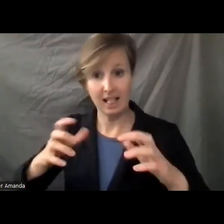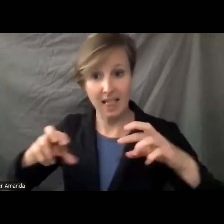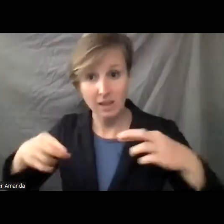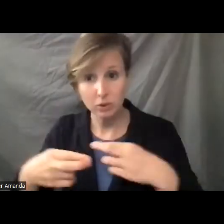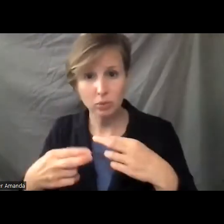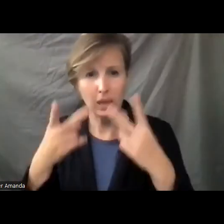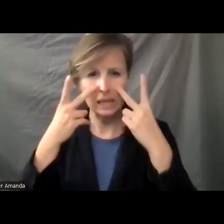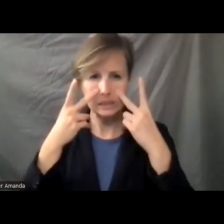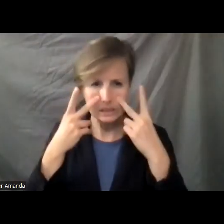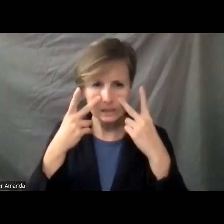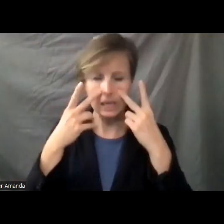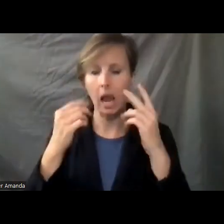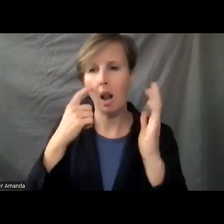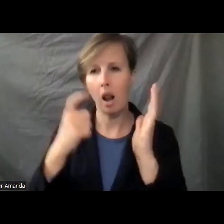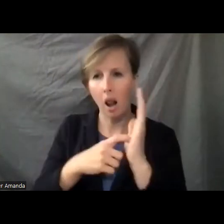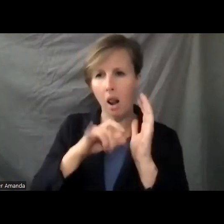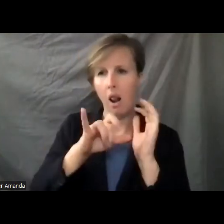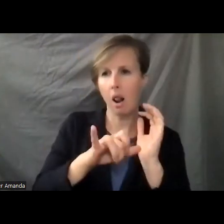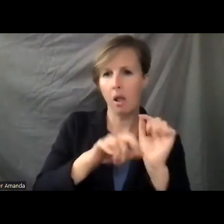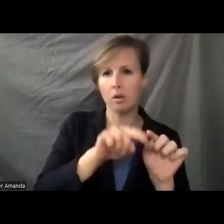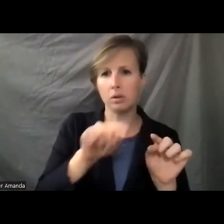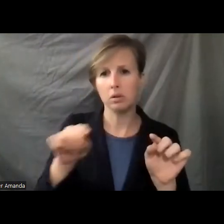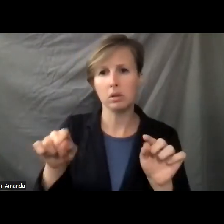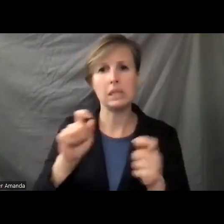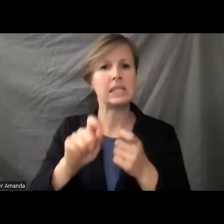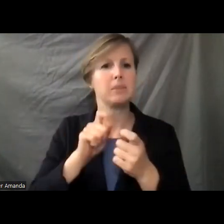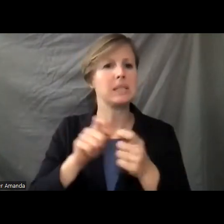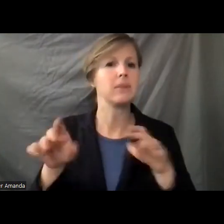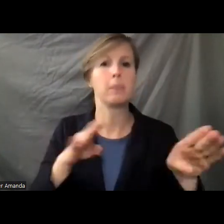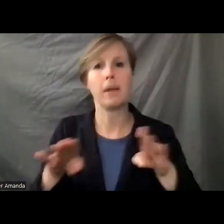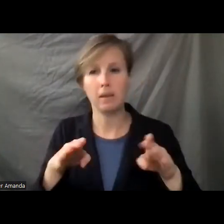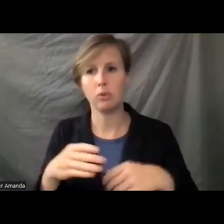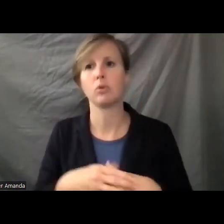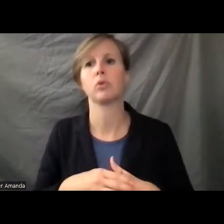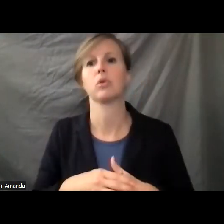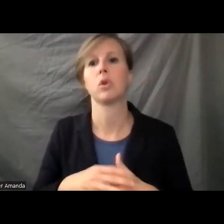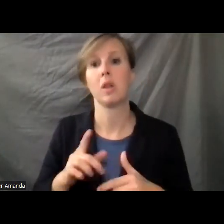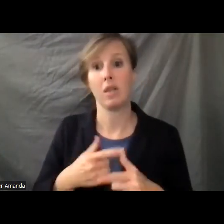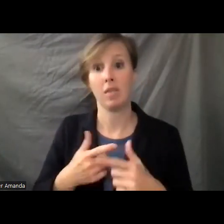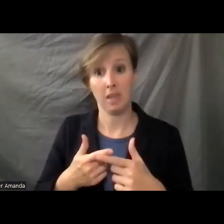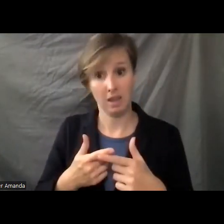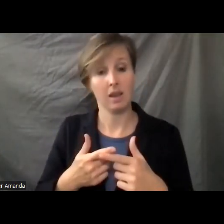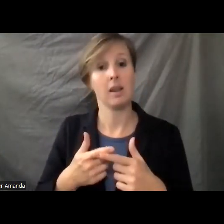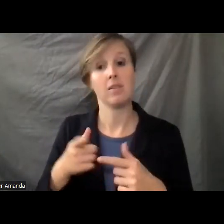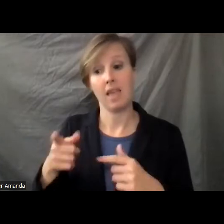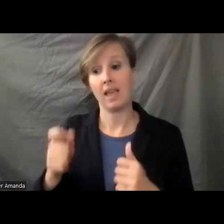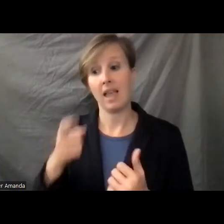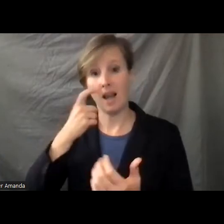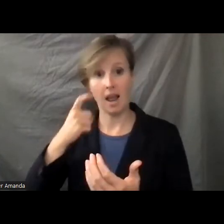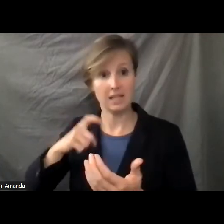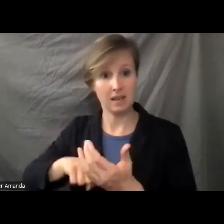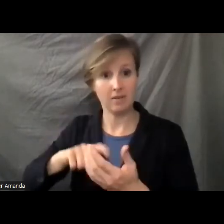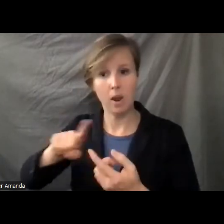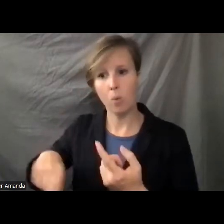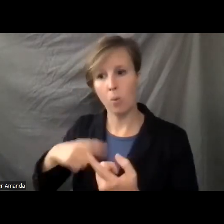they can see and identify the act, the specific behaviors so that they in turn are able to identify them in a